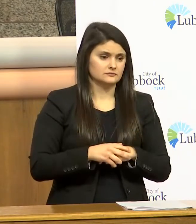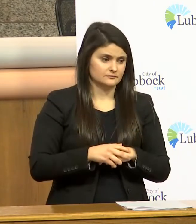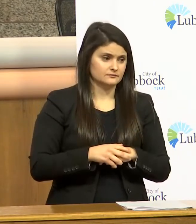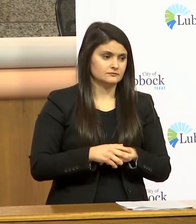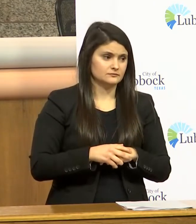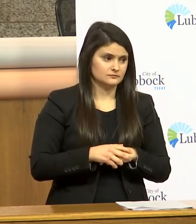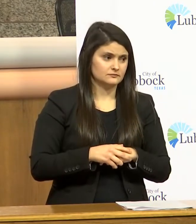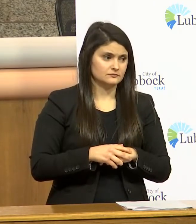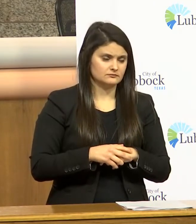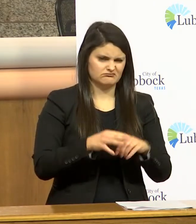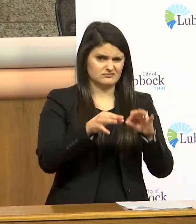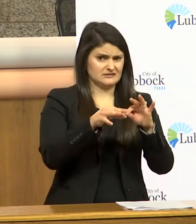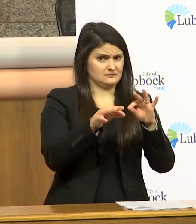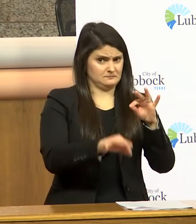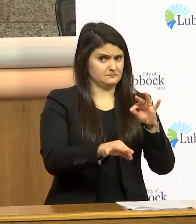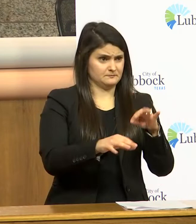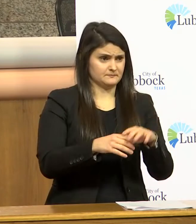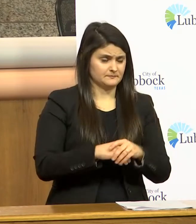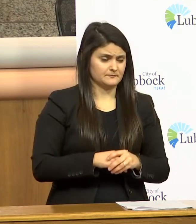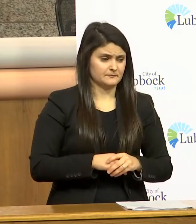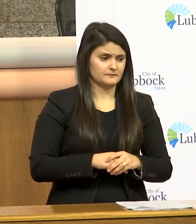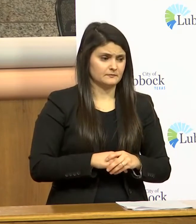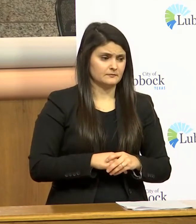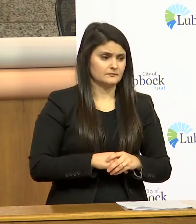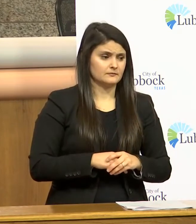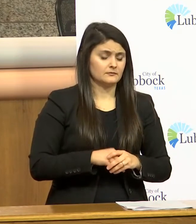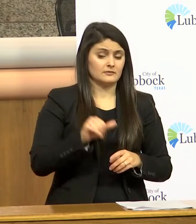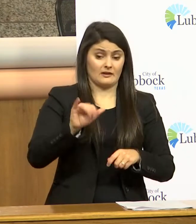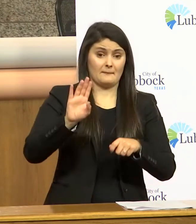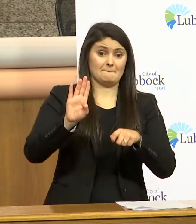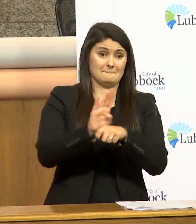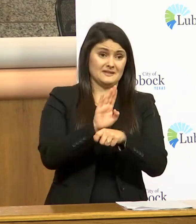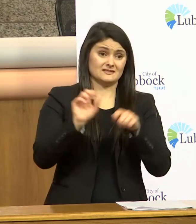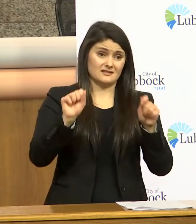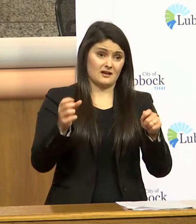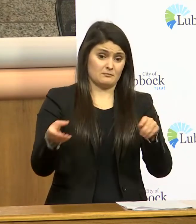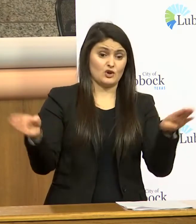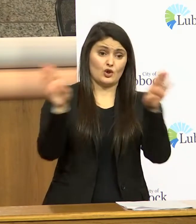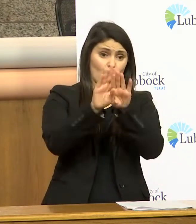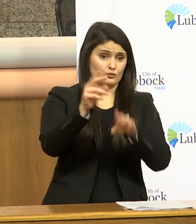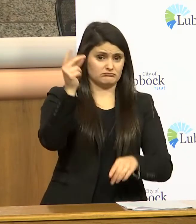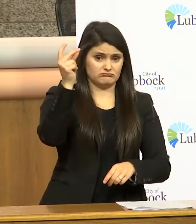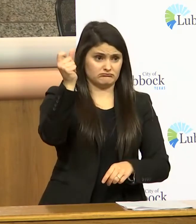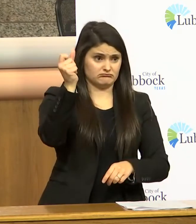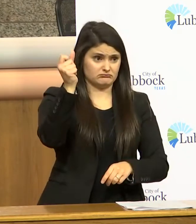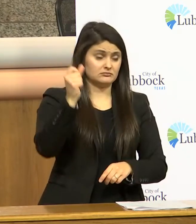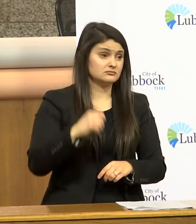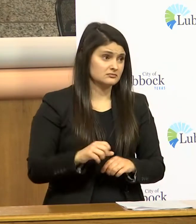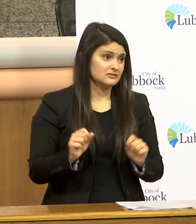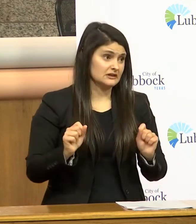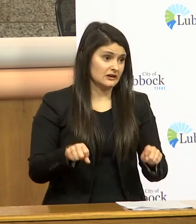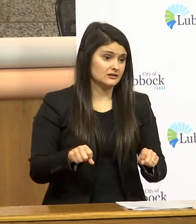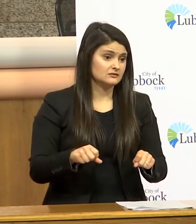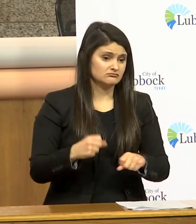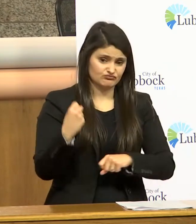very simple that establishment can be closed right then right there